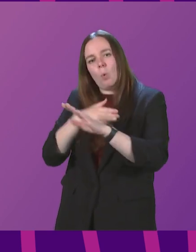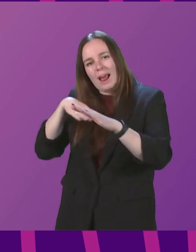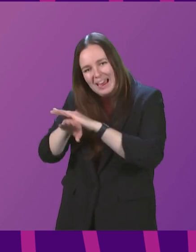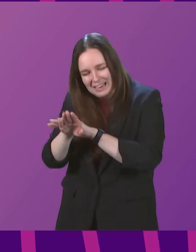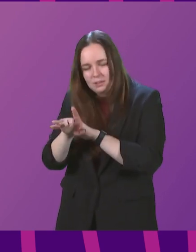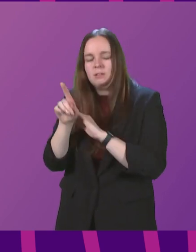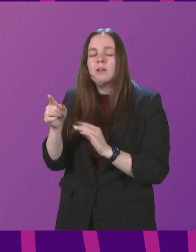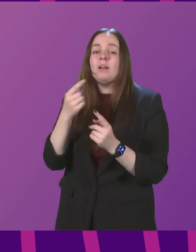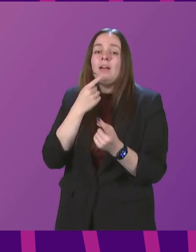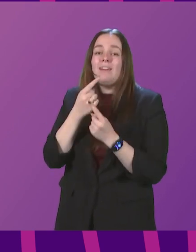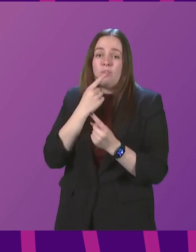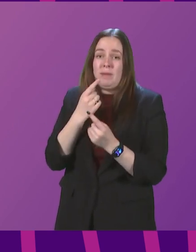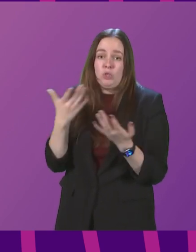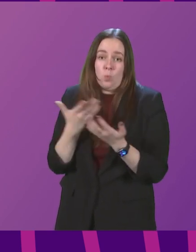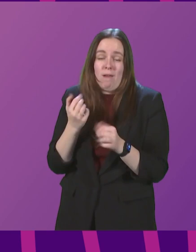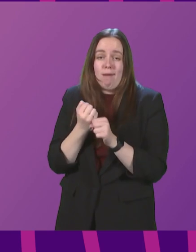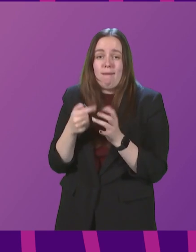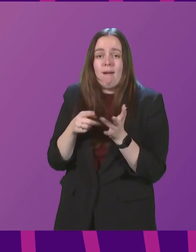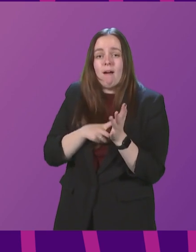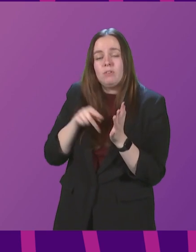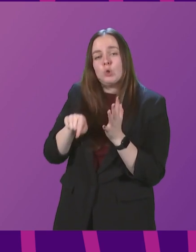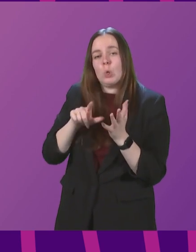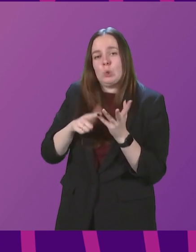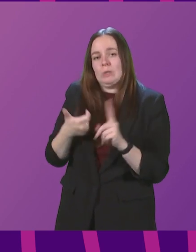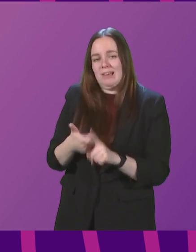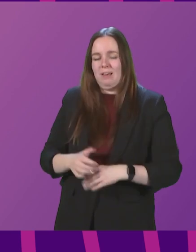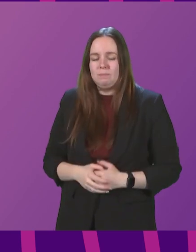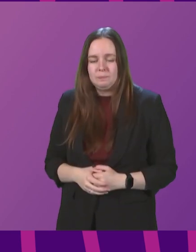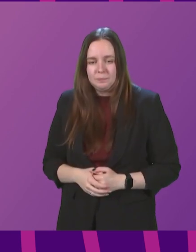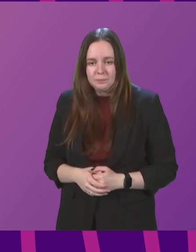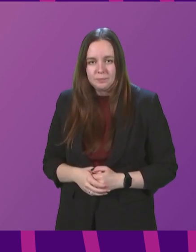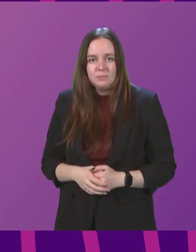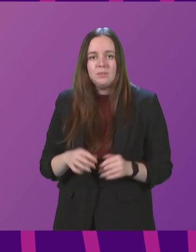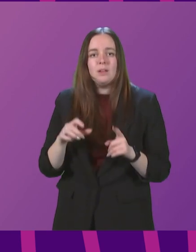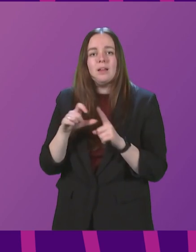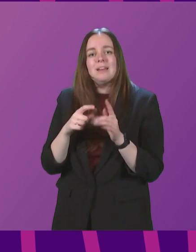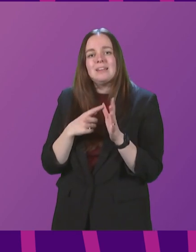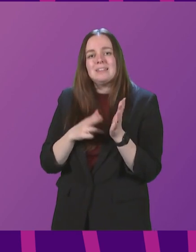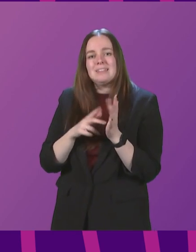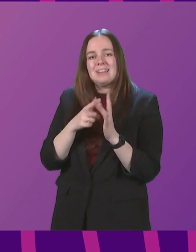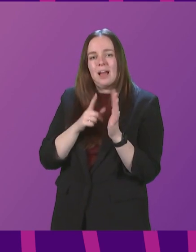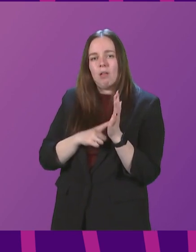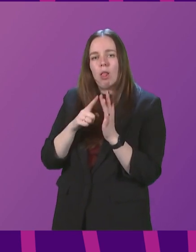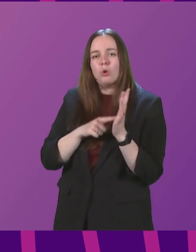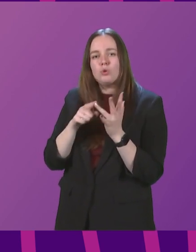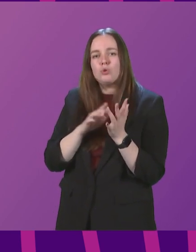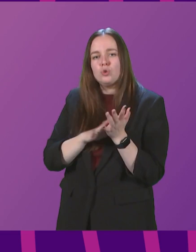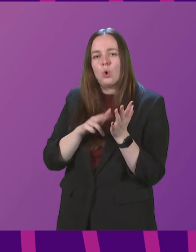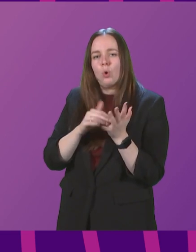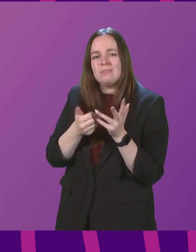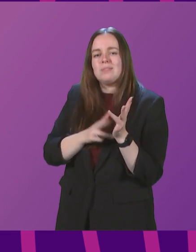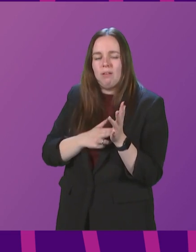entry requirements is available at gov.uk. Daniel Johnson, to be followed by Paul MacLennan.